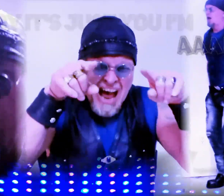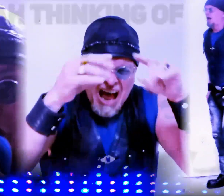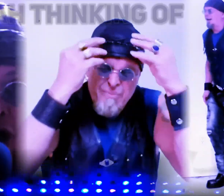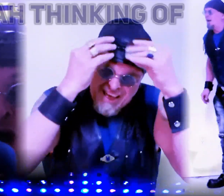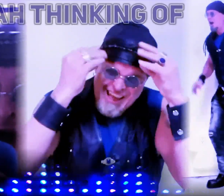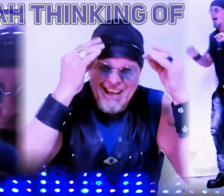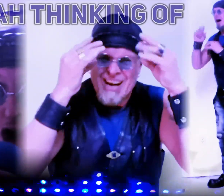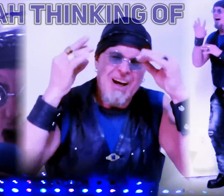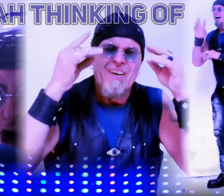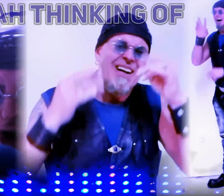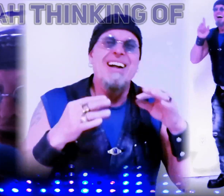I'm loving it all.